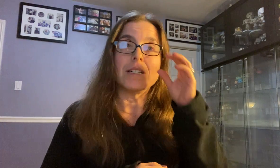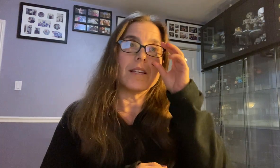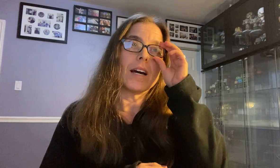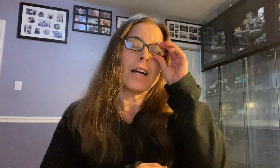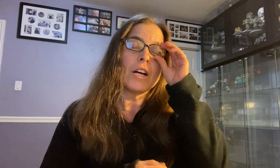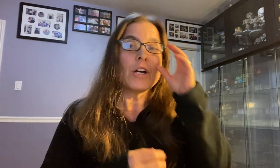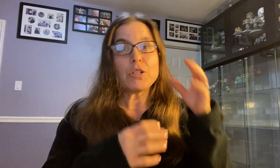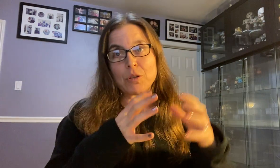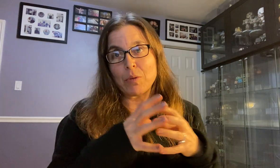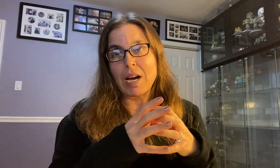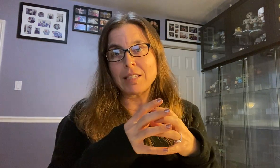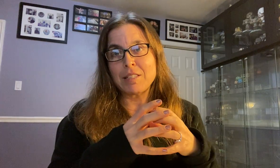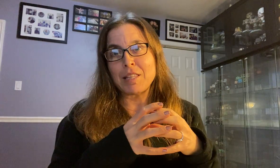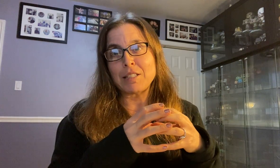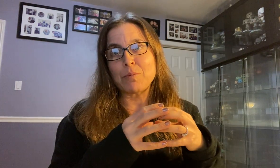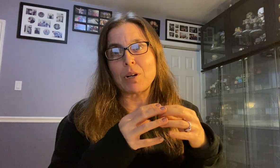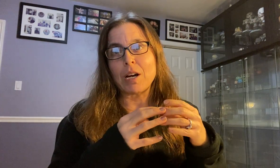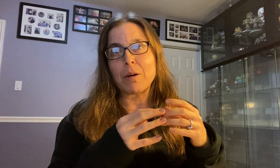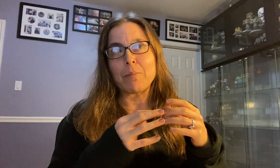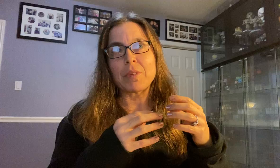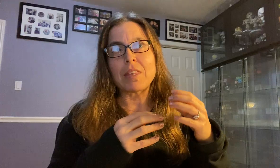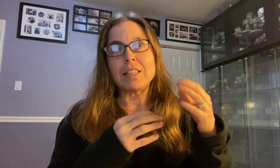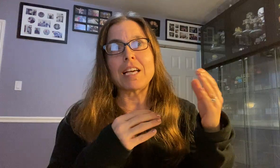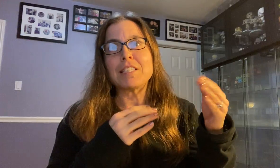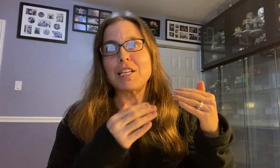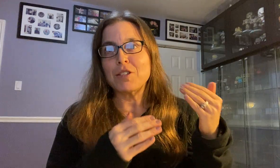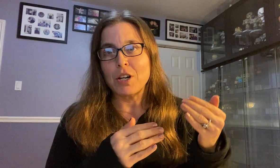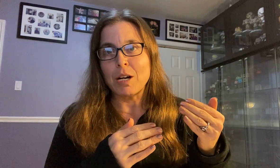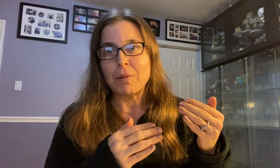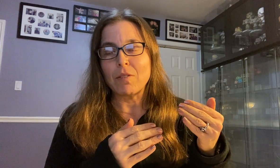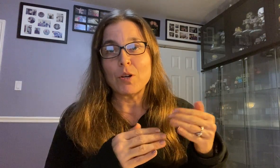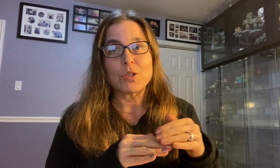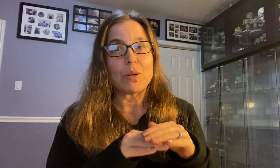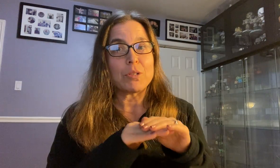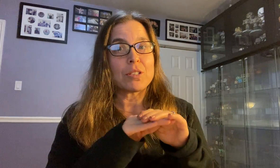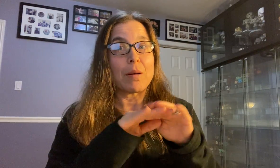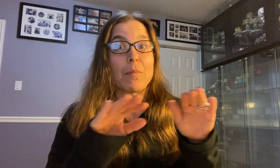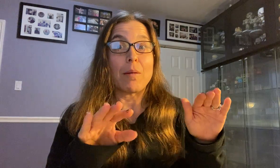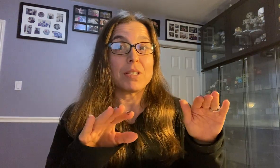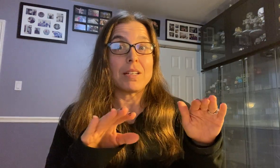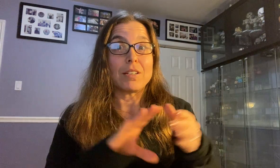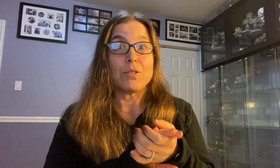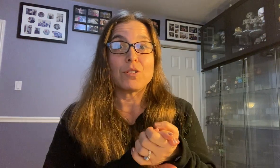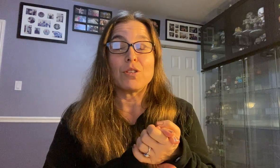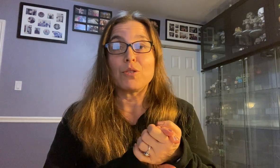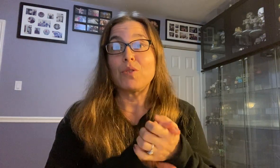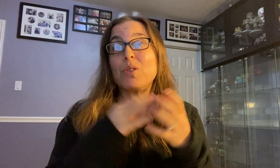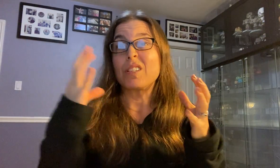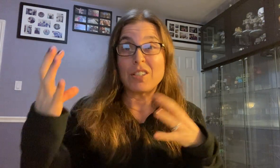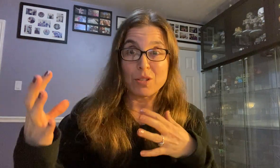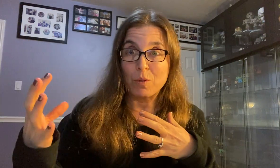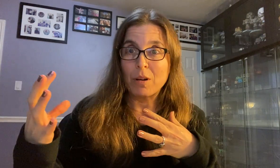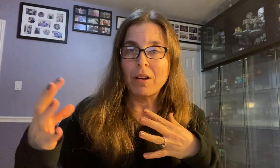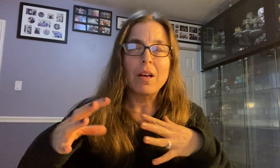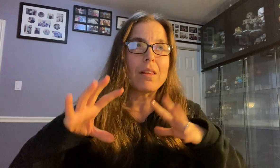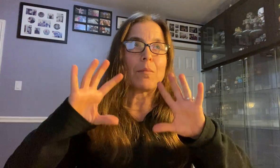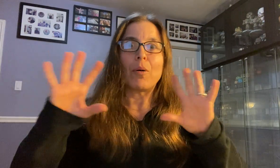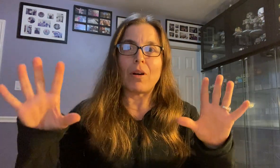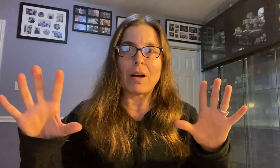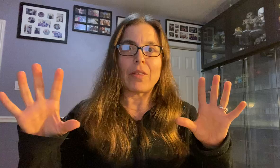did that. So that's what, like I said, I saw a couple of those. So I'm just, I'm sending notes to those folks. And I just want to like put it out there